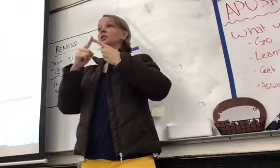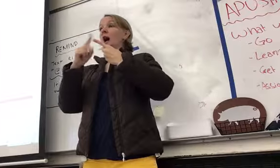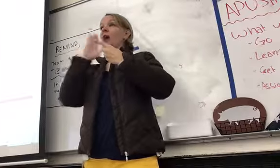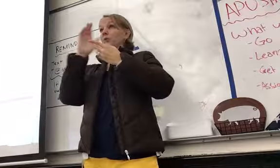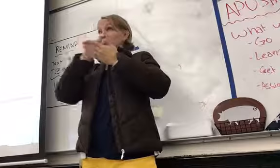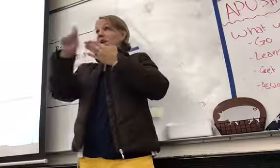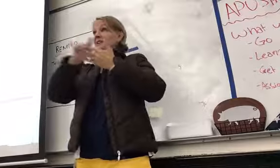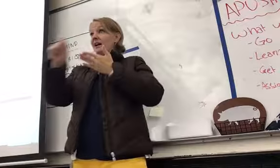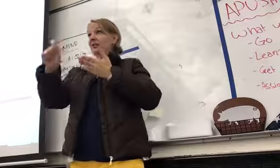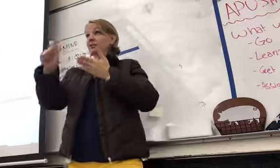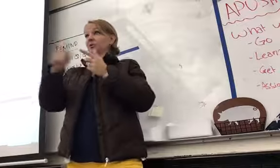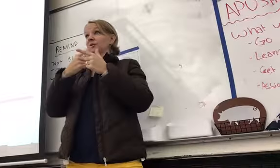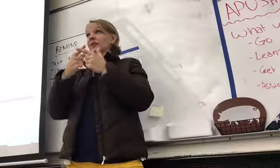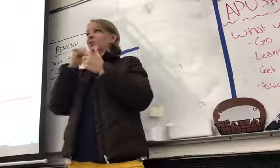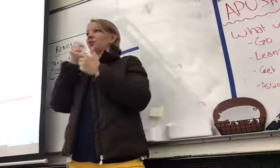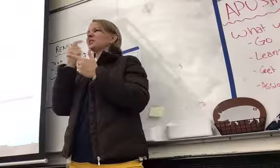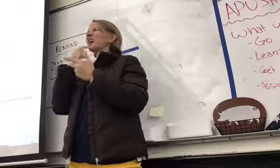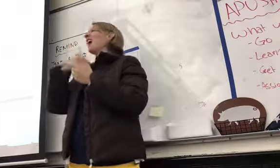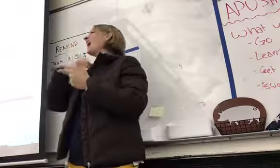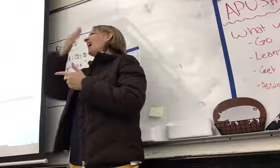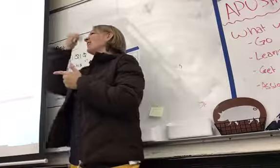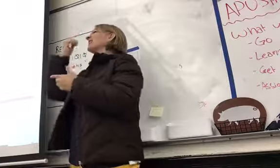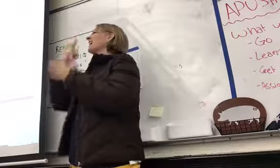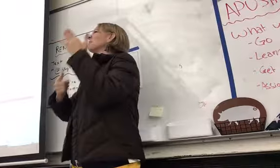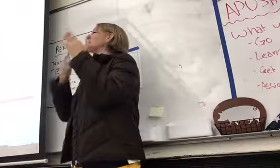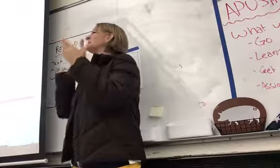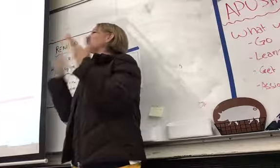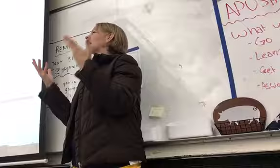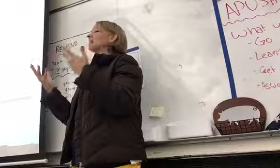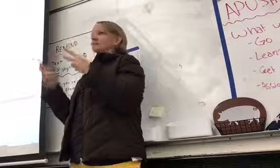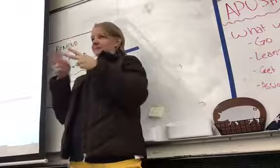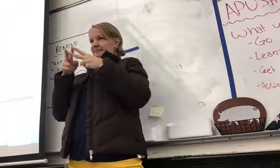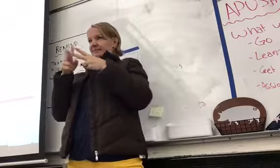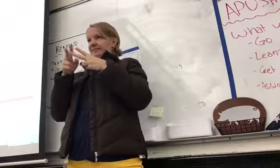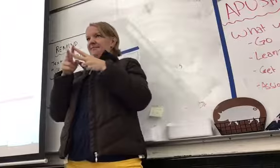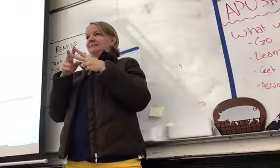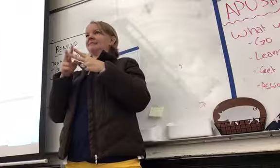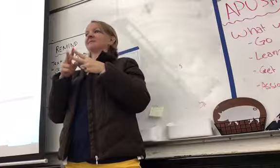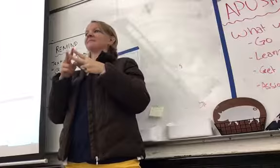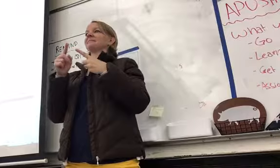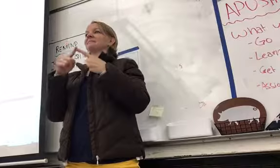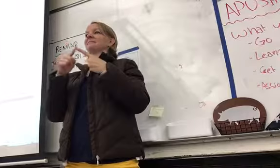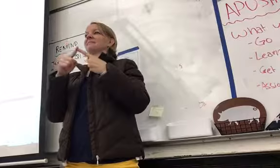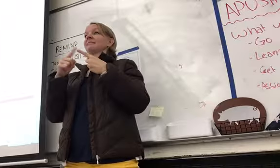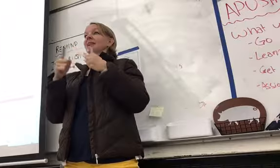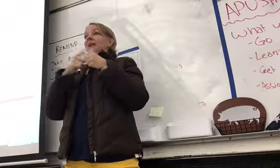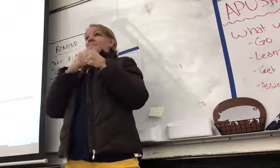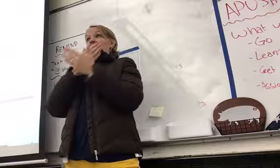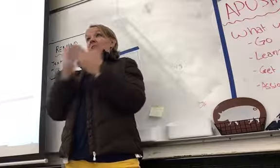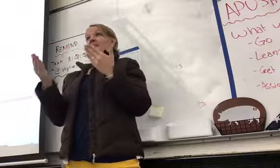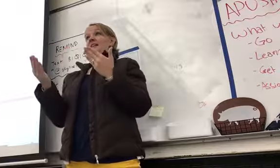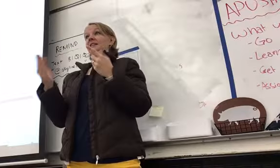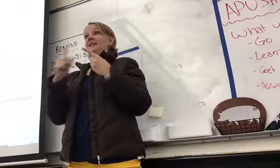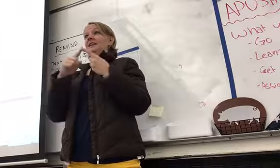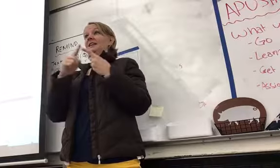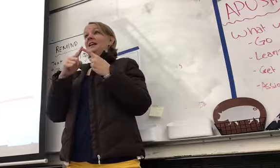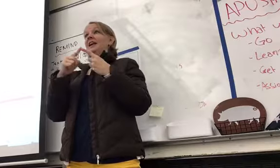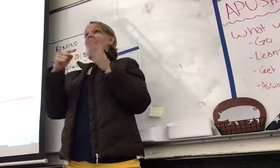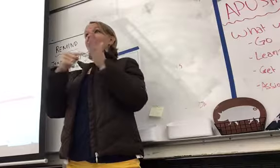down so you don't say, Ms. Ray, I forgot what you asked me to write, okay? The first thing, this should take